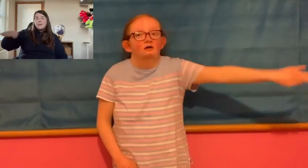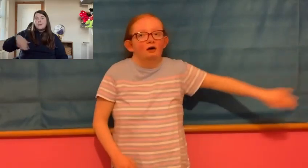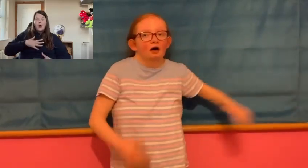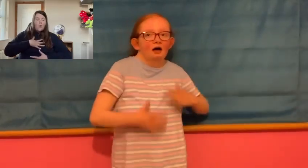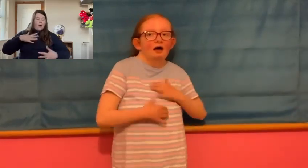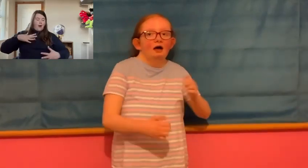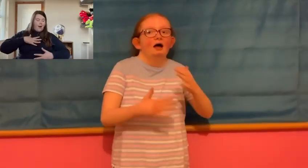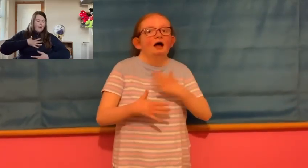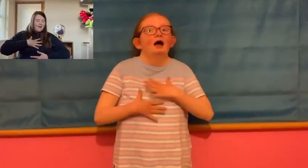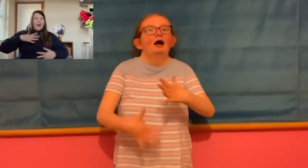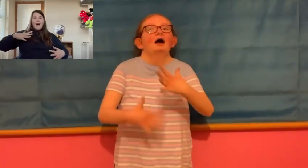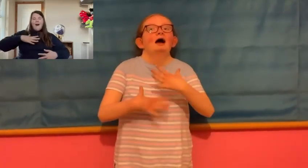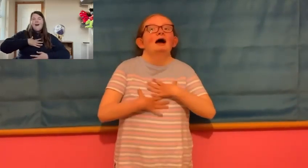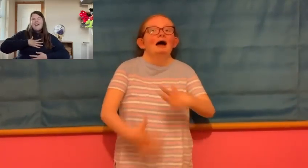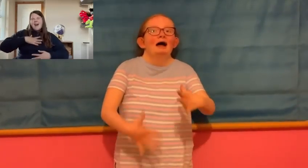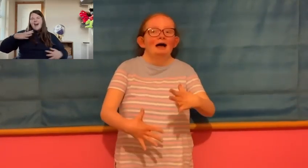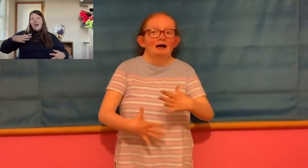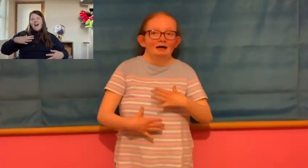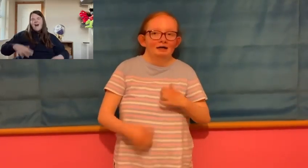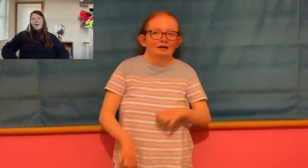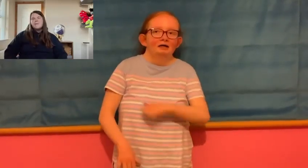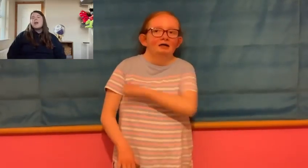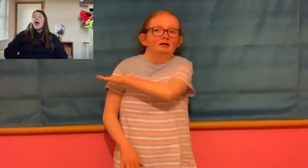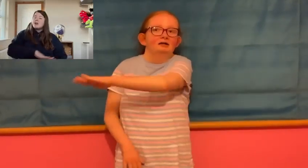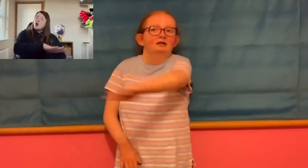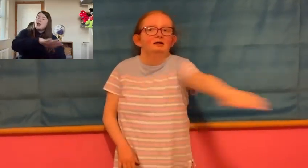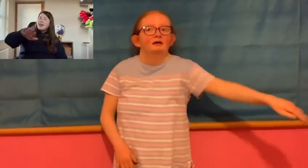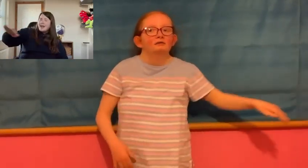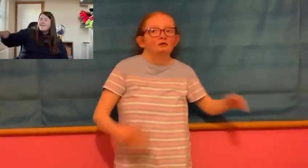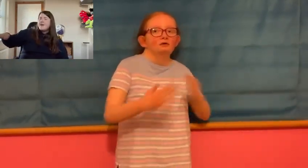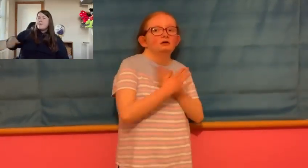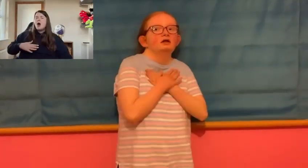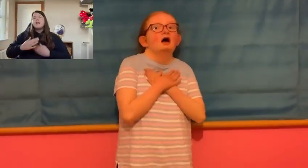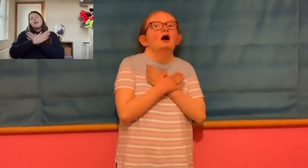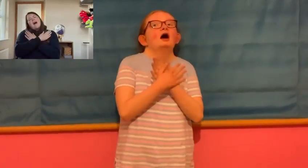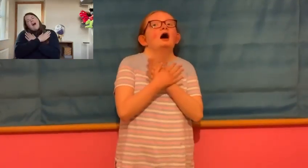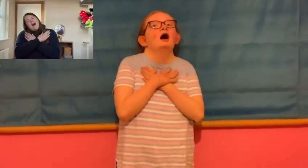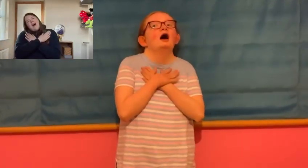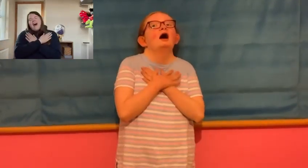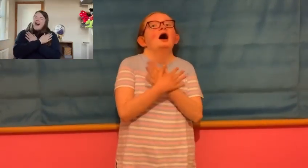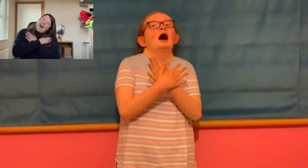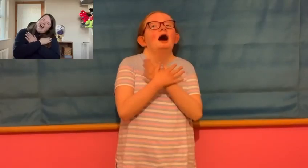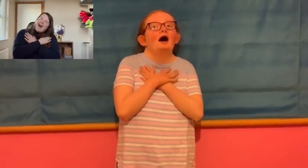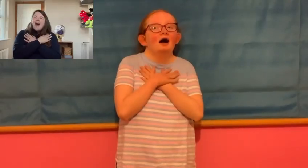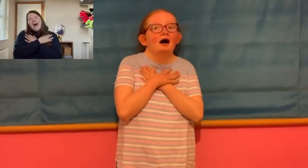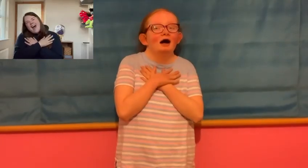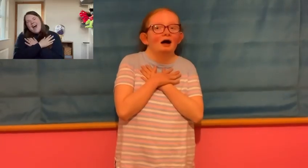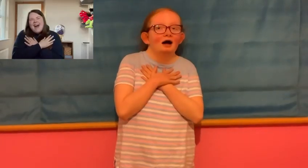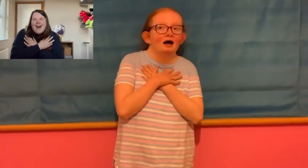make em go ah, ah, ah, ah, you're gonna leave em all in awe.